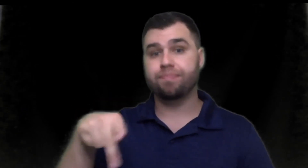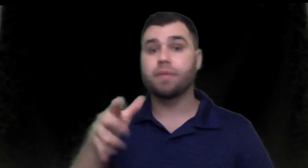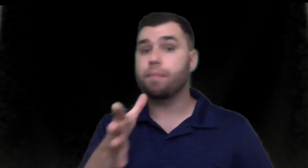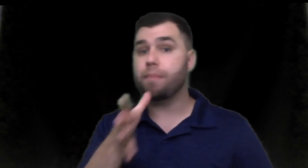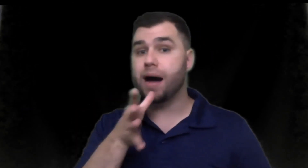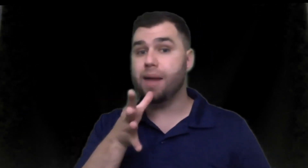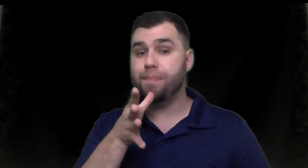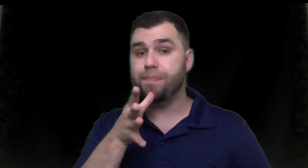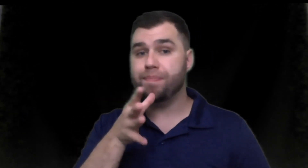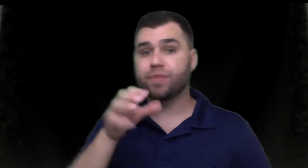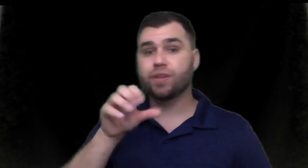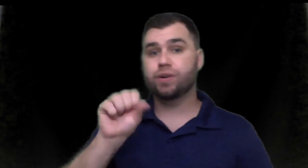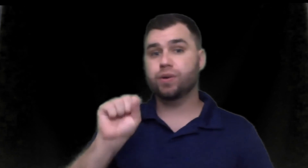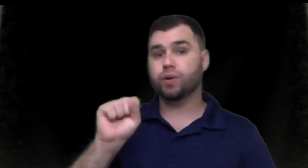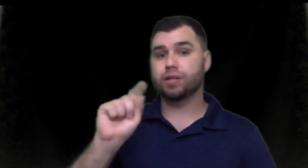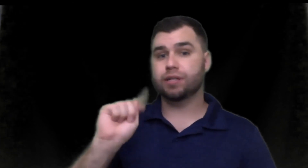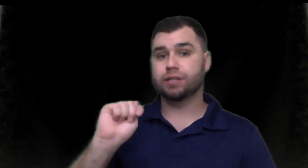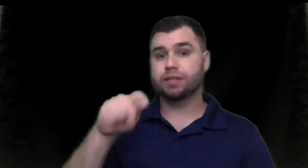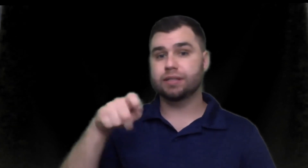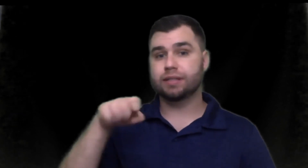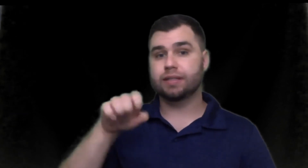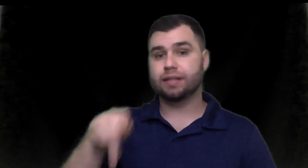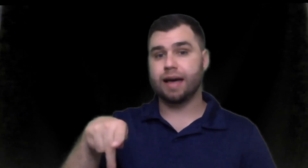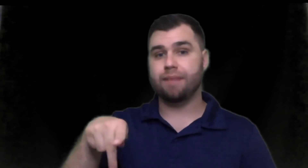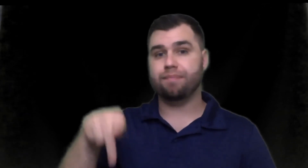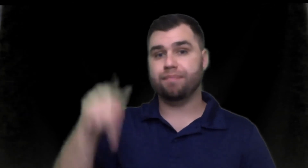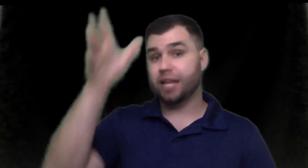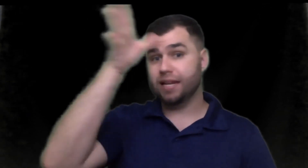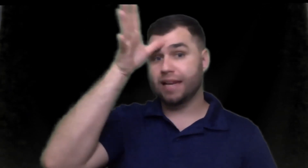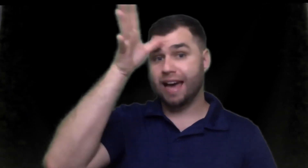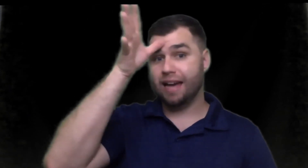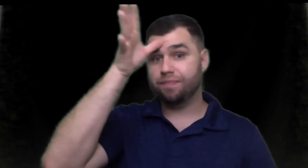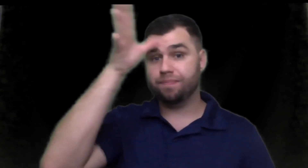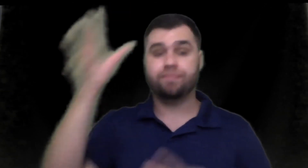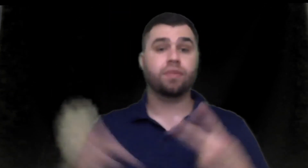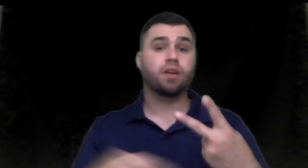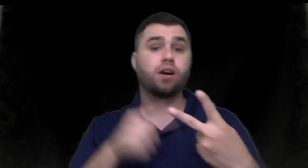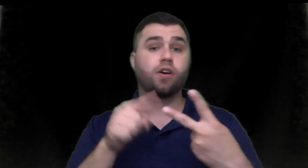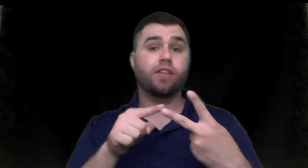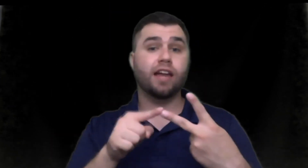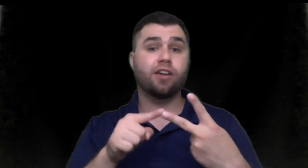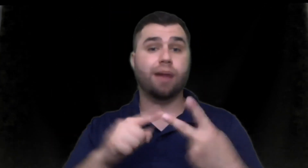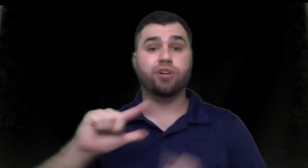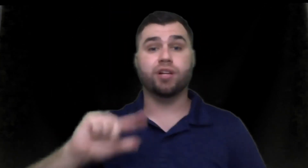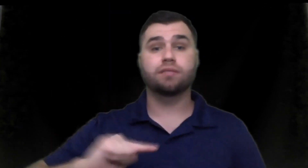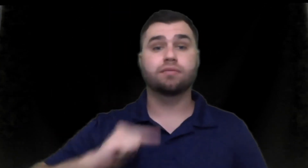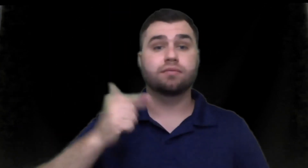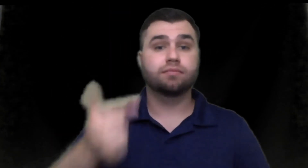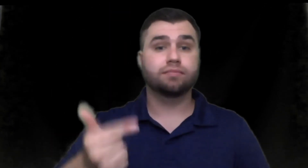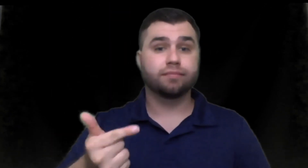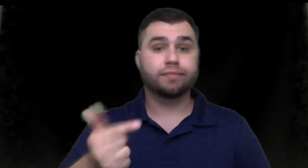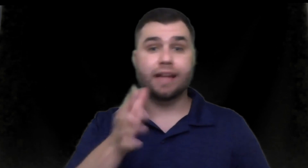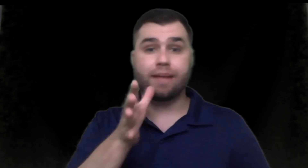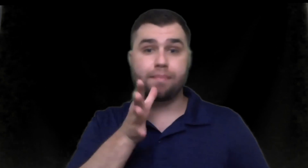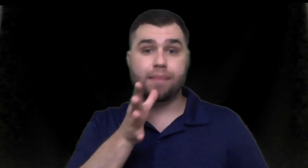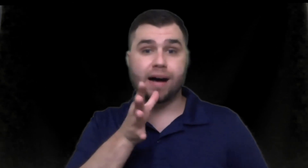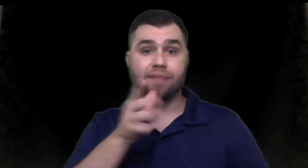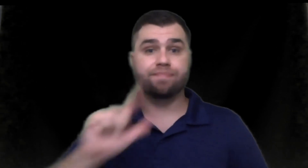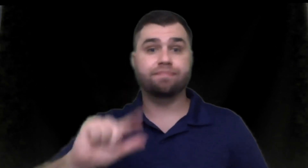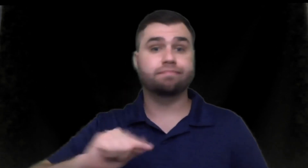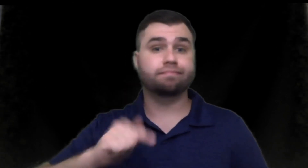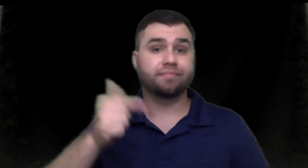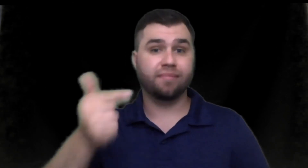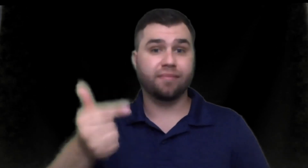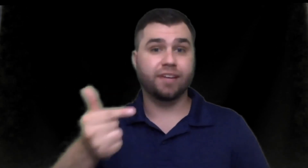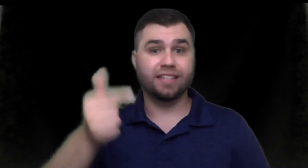mom or step dad or the other option is step mom